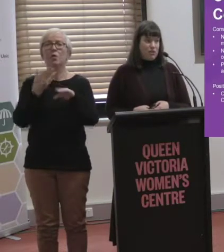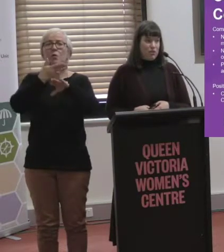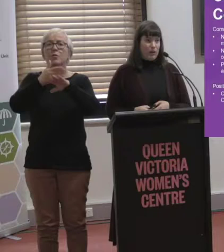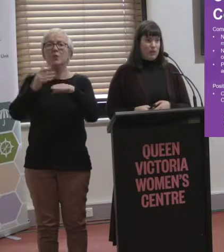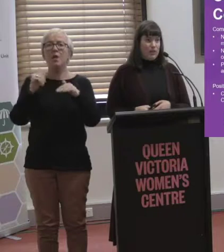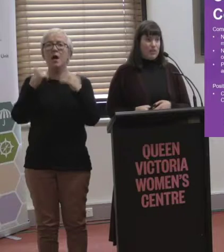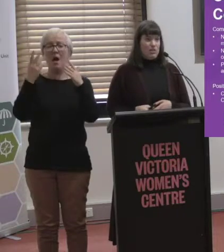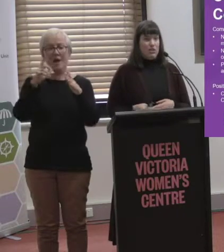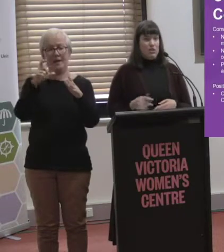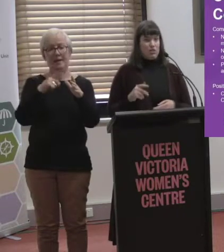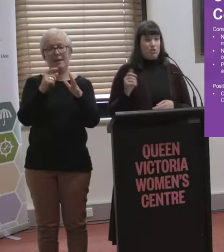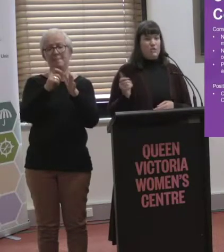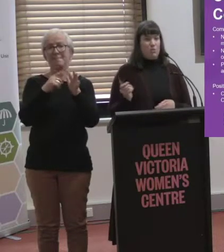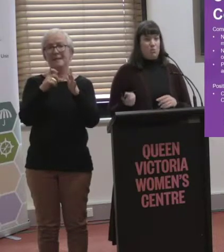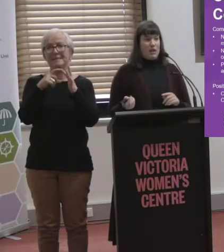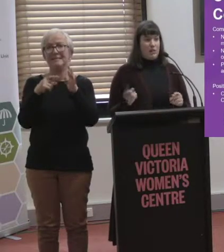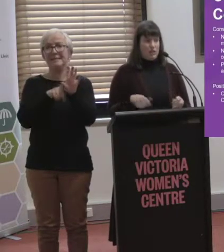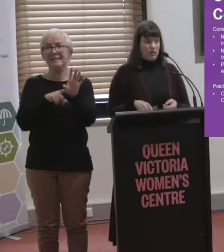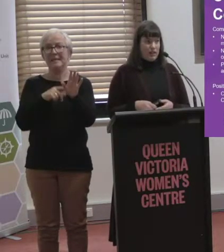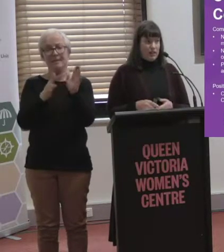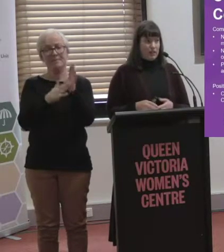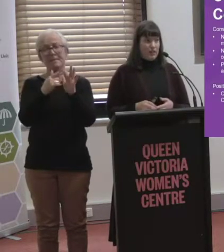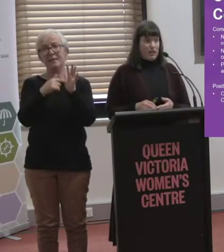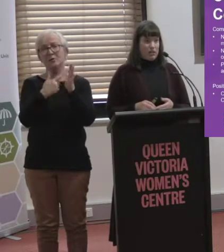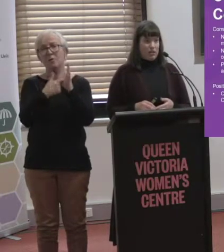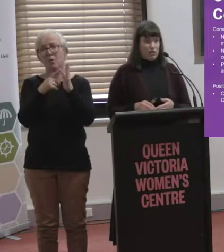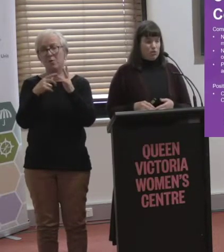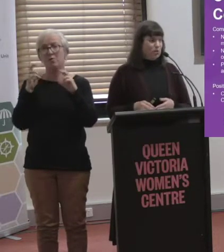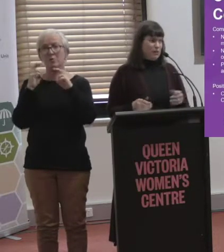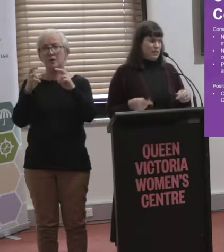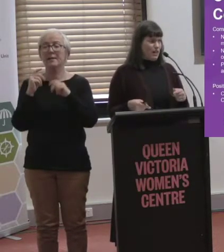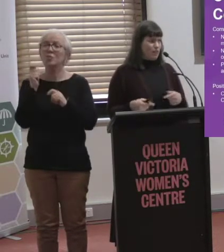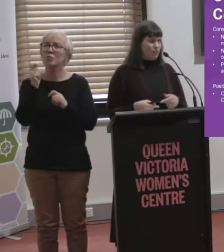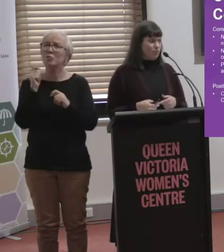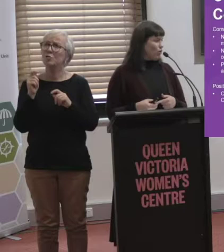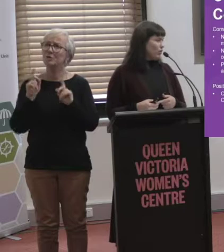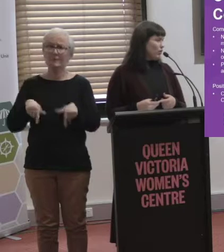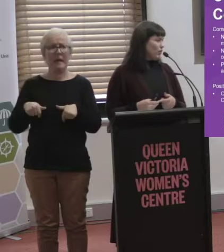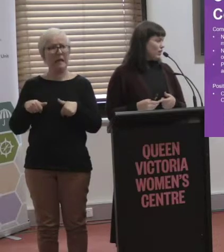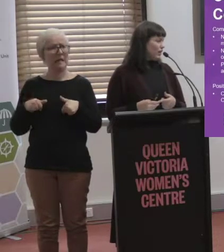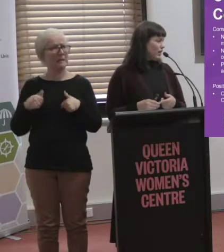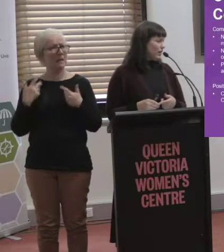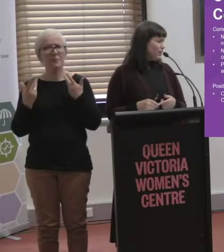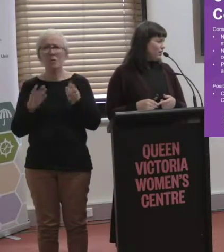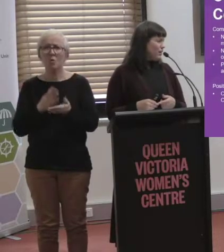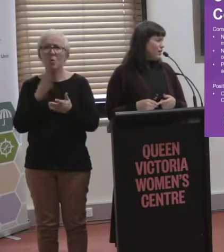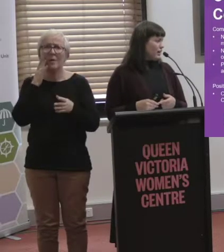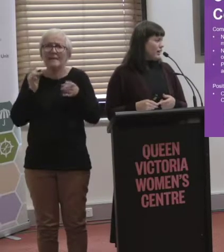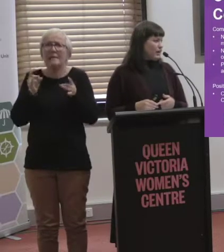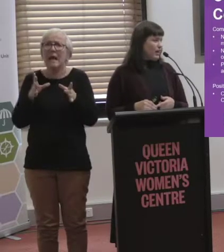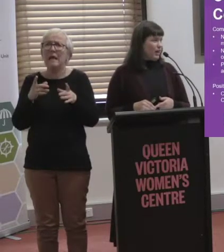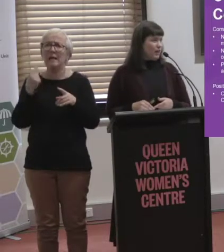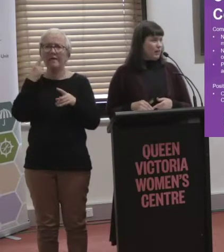-capacity metro trains. So they're the new trains that will be coming onto the network soon or maybe have started to roll in now. Up to any now?